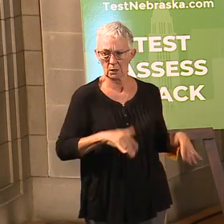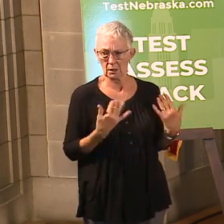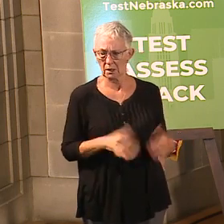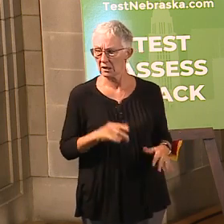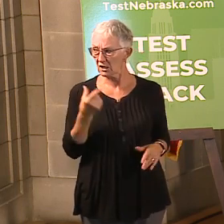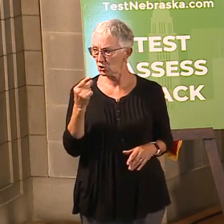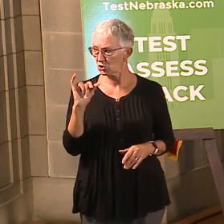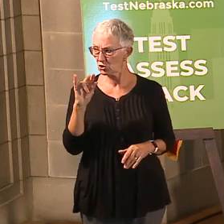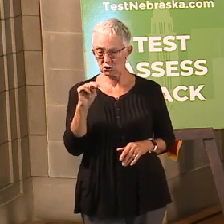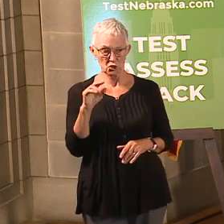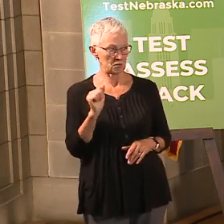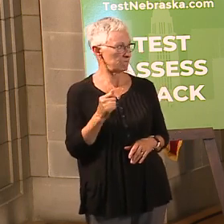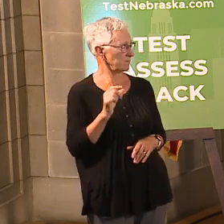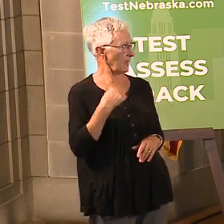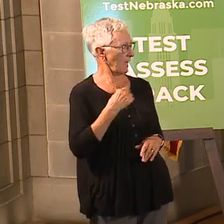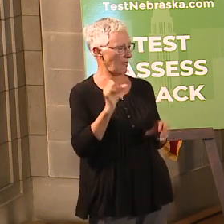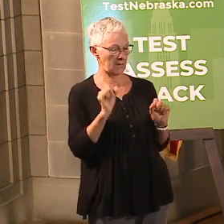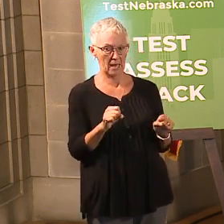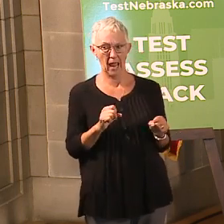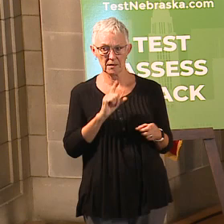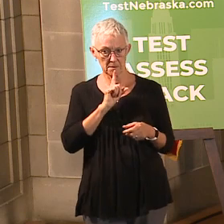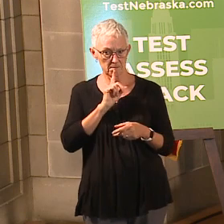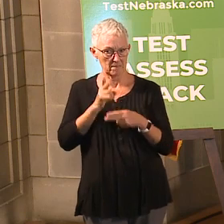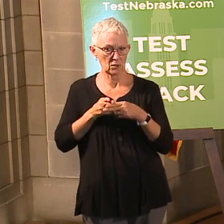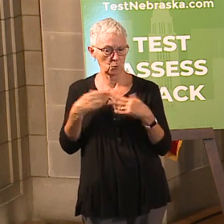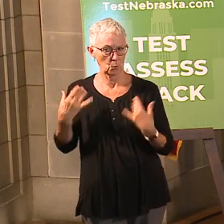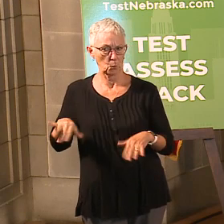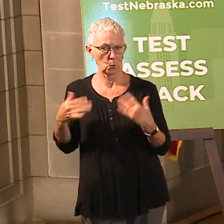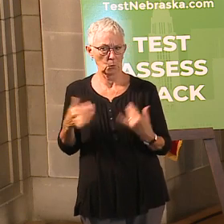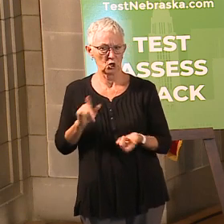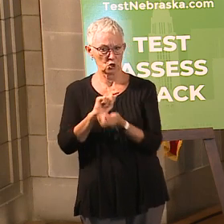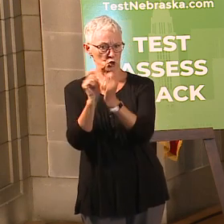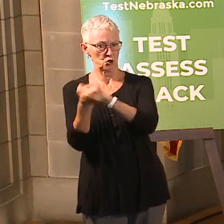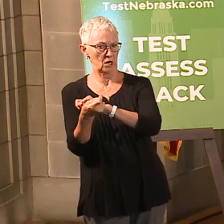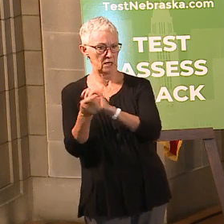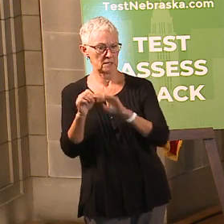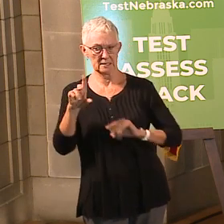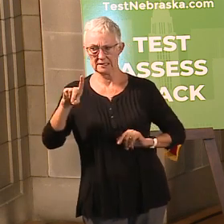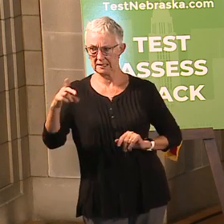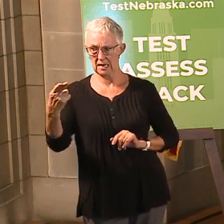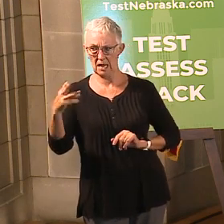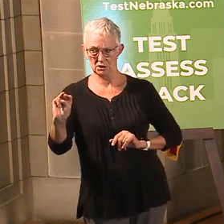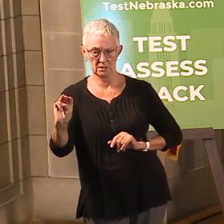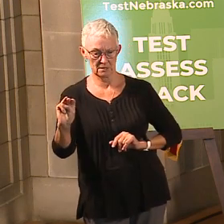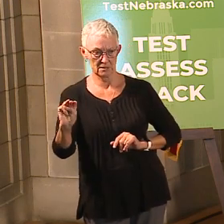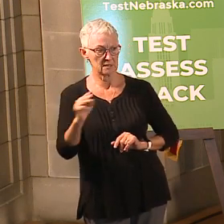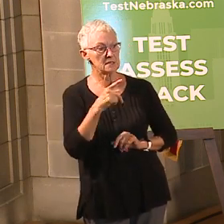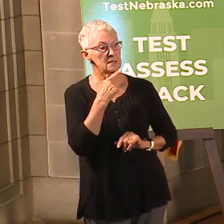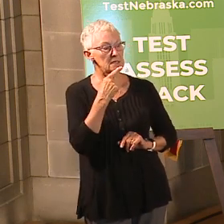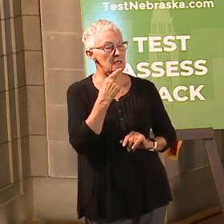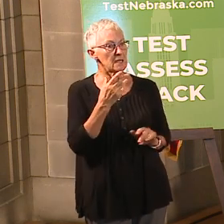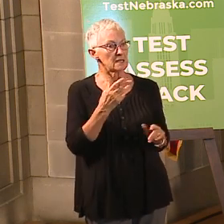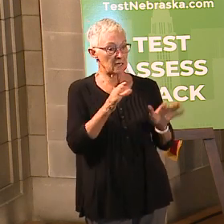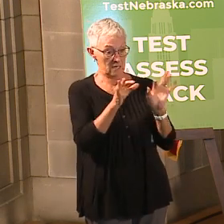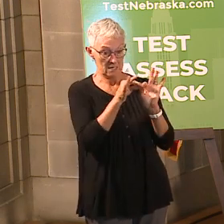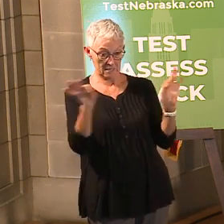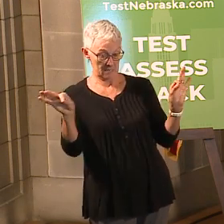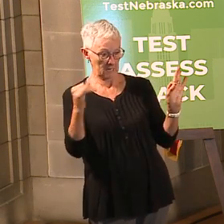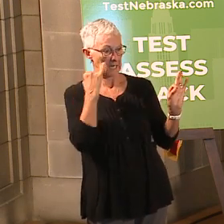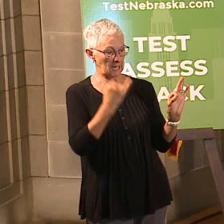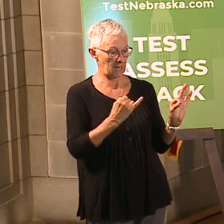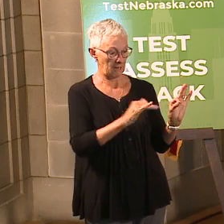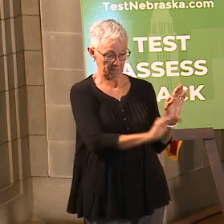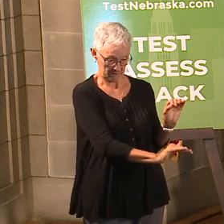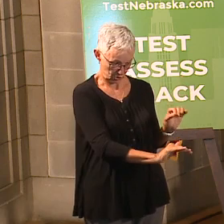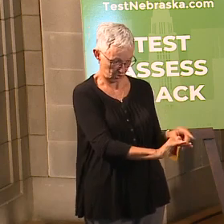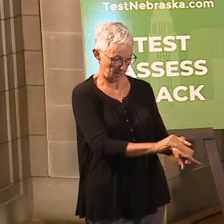briefly highlight kind of the high-level change in the DHM, it essentially says if the child who is